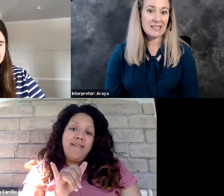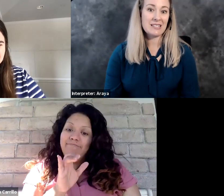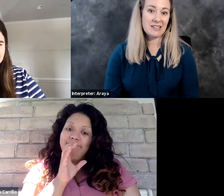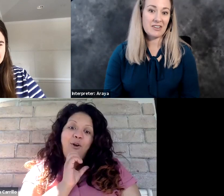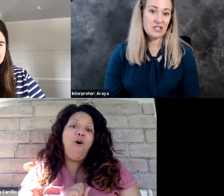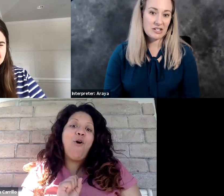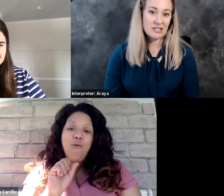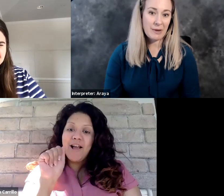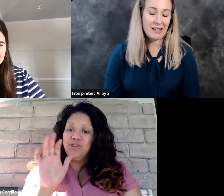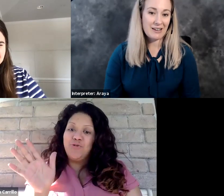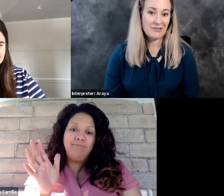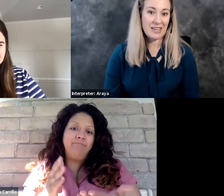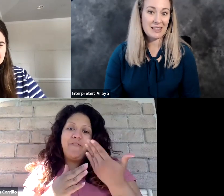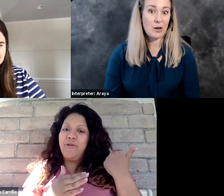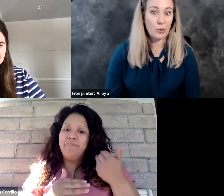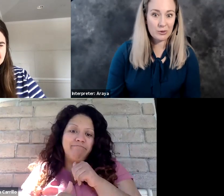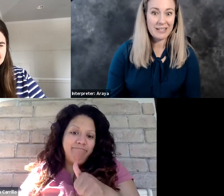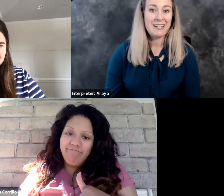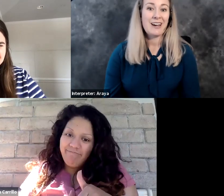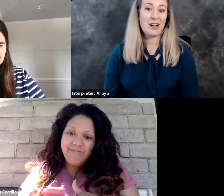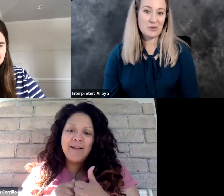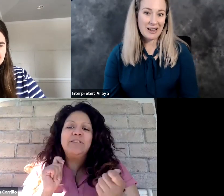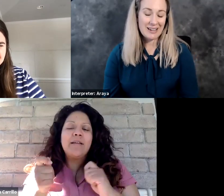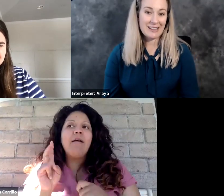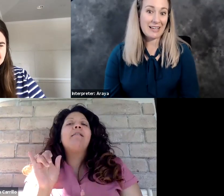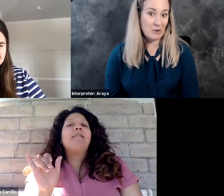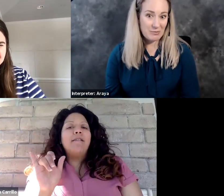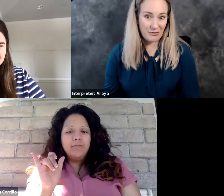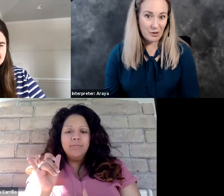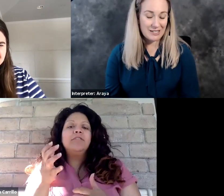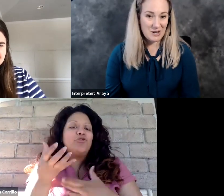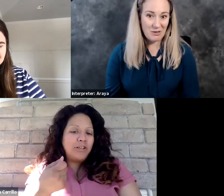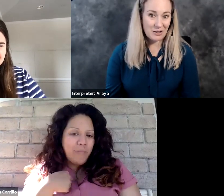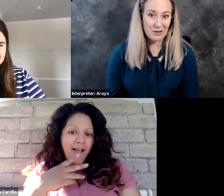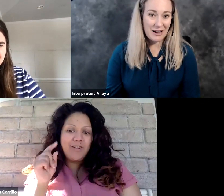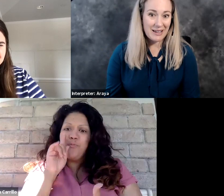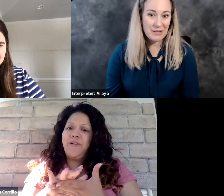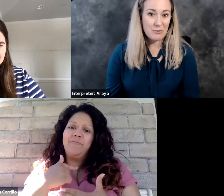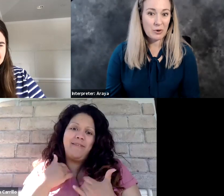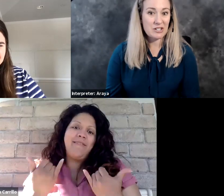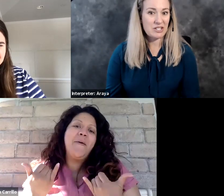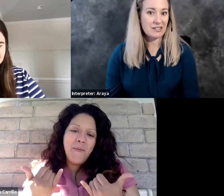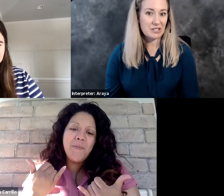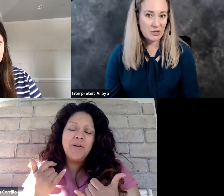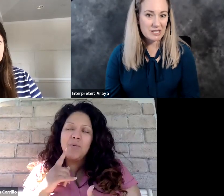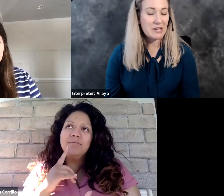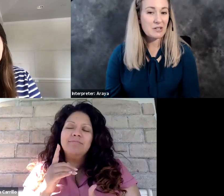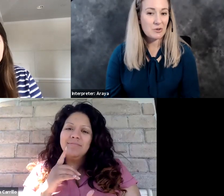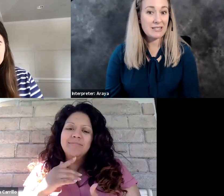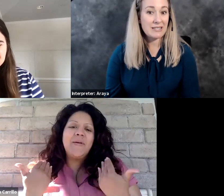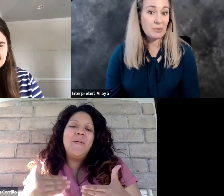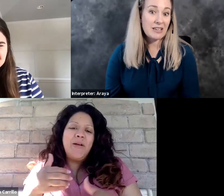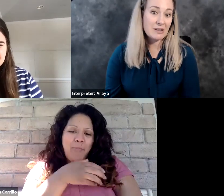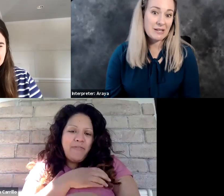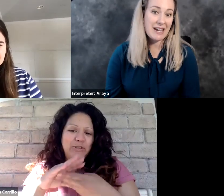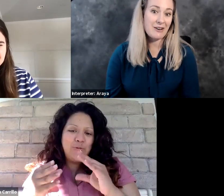see the significant changes in my life that the old Andrea, like I was before is no longer who I am anymore. And she started to trust me in new